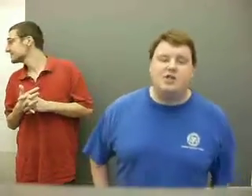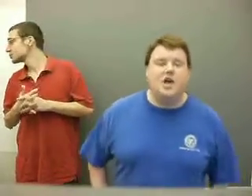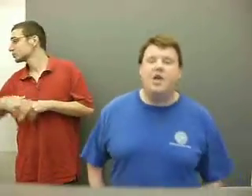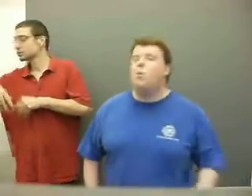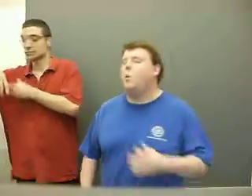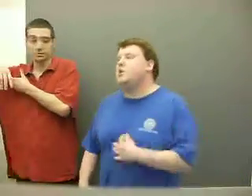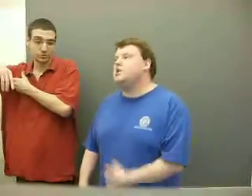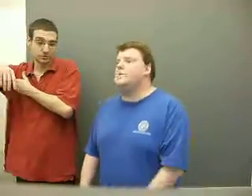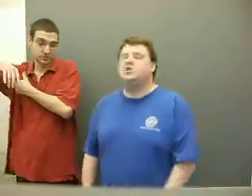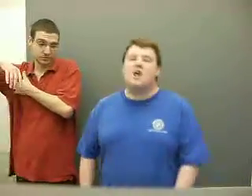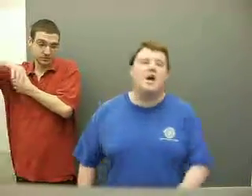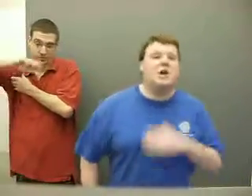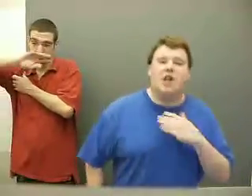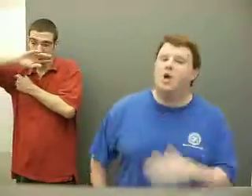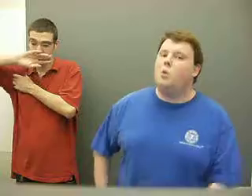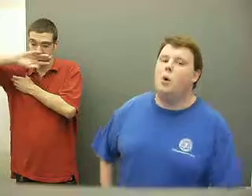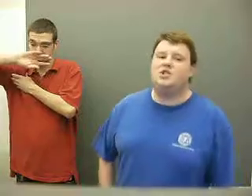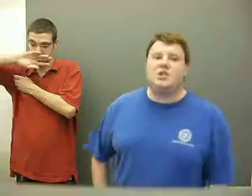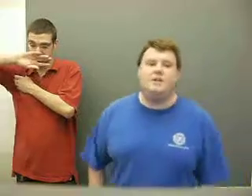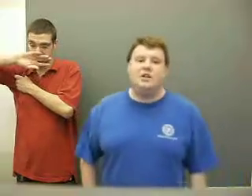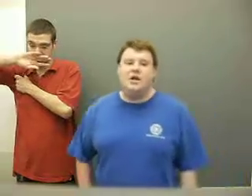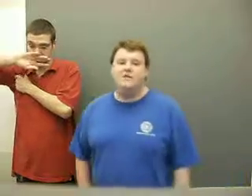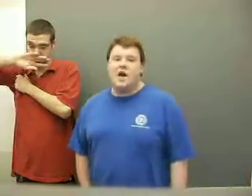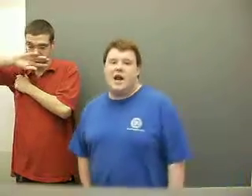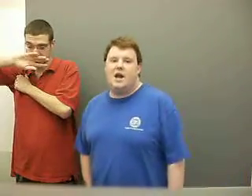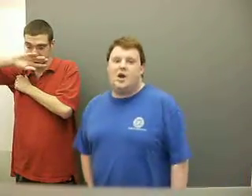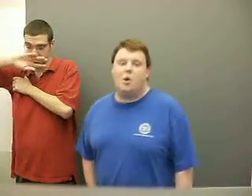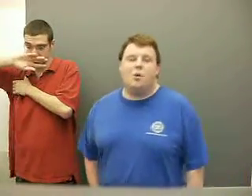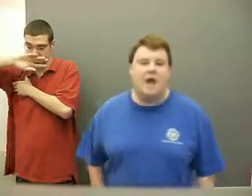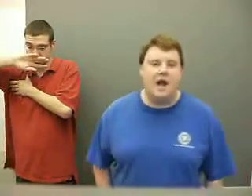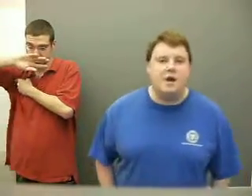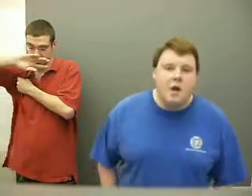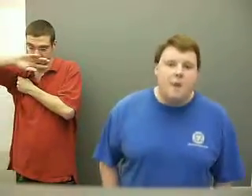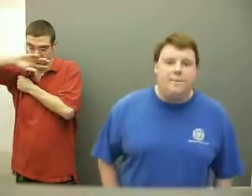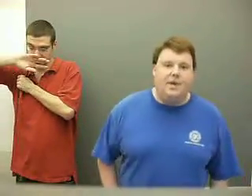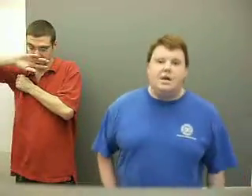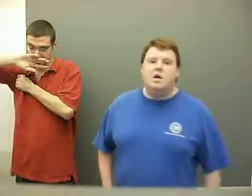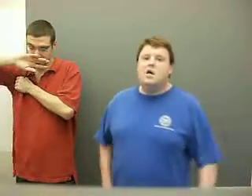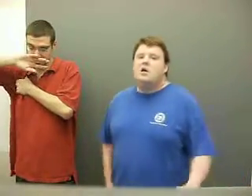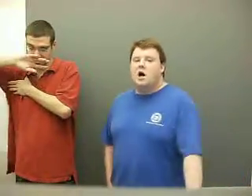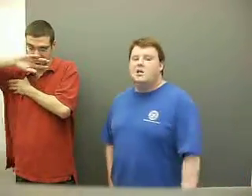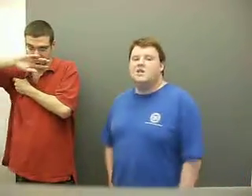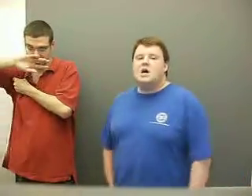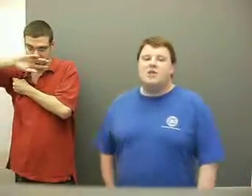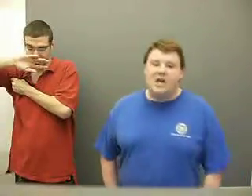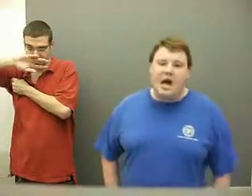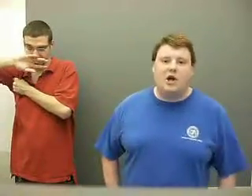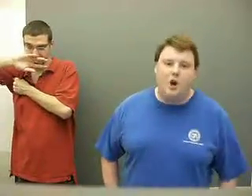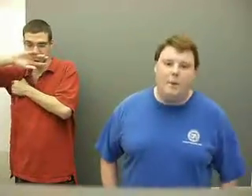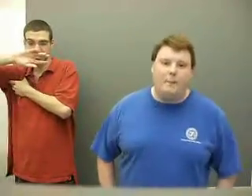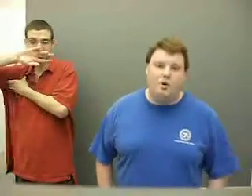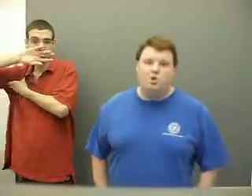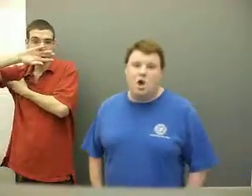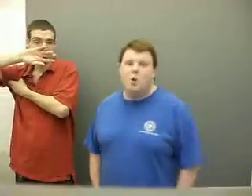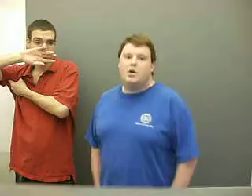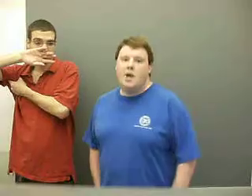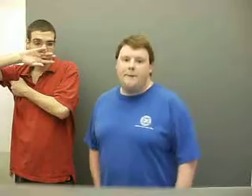they don't want to see me shot. They don't want to see me live and I don't care because they got come on books though. Yep,